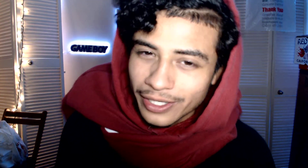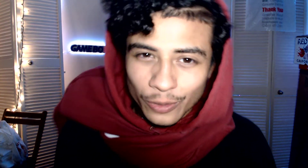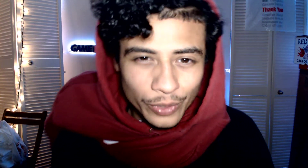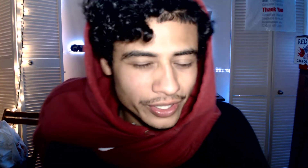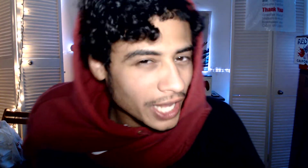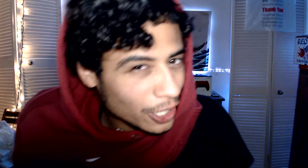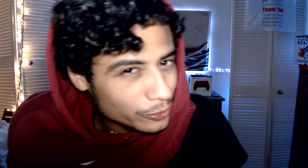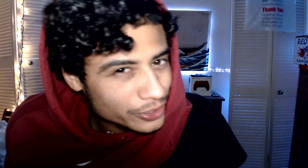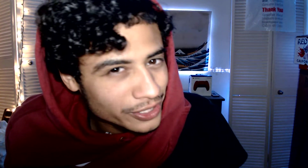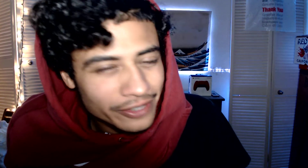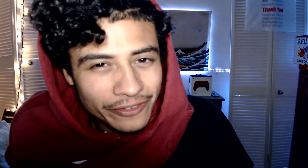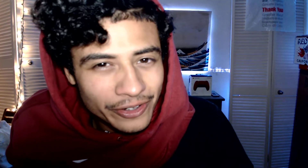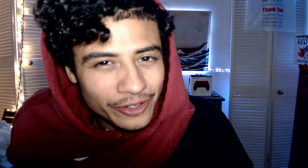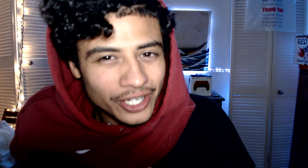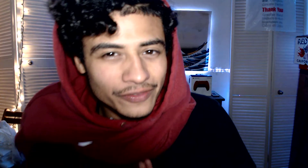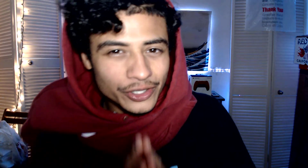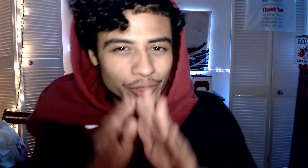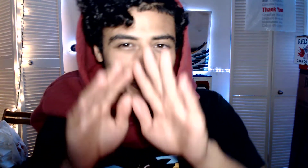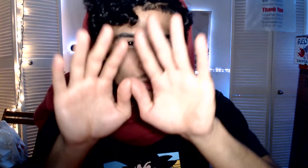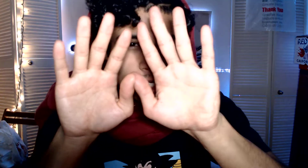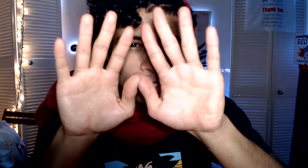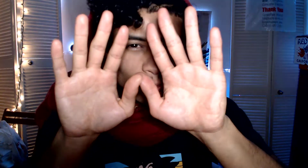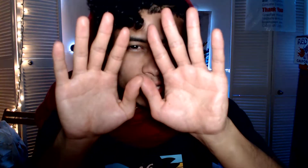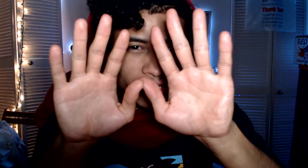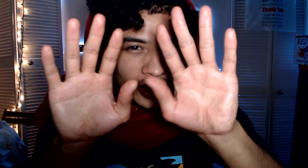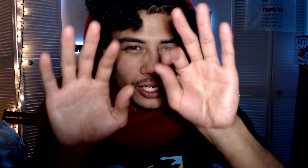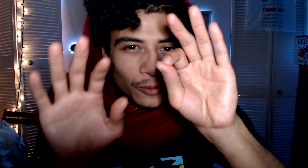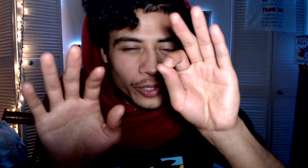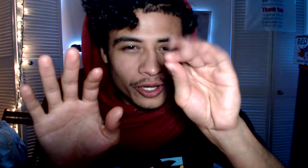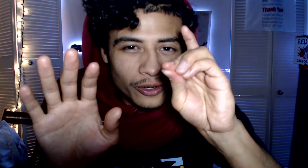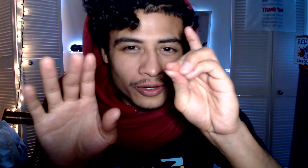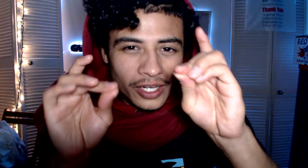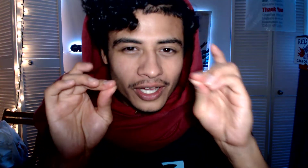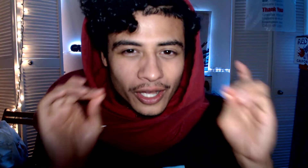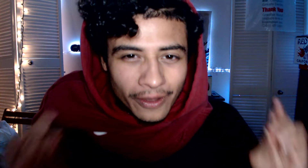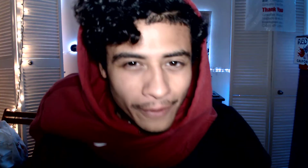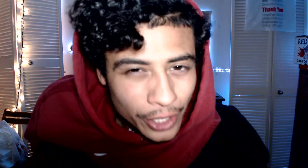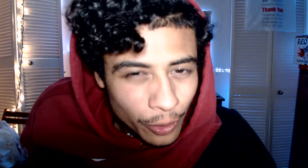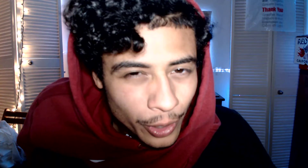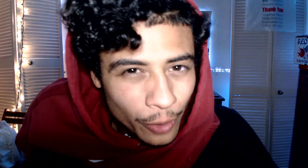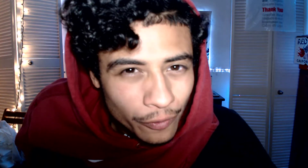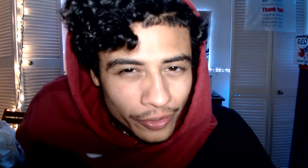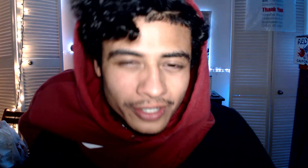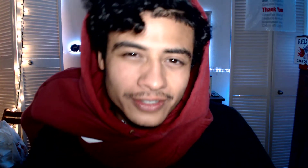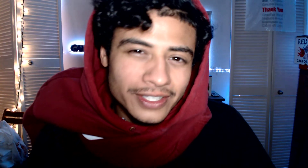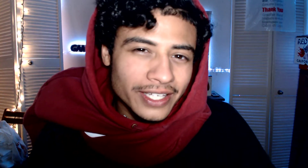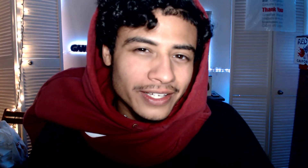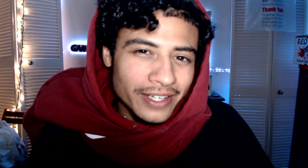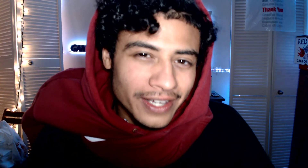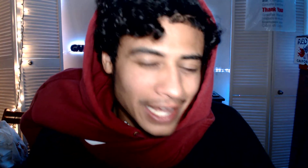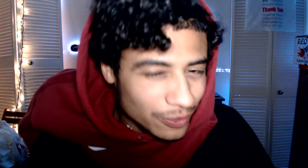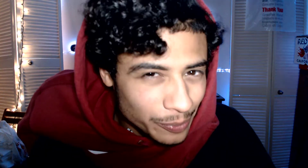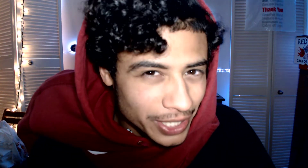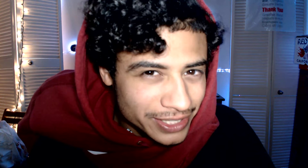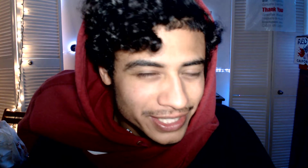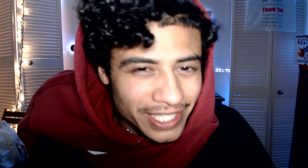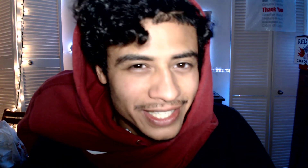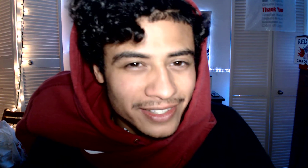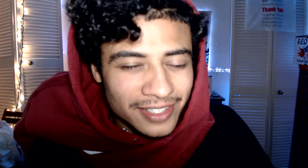without further ado, we will go over the alphabet in the